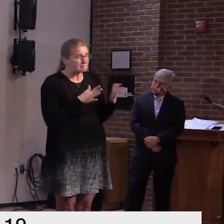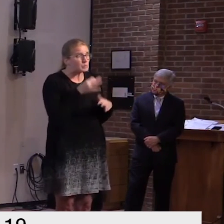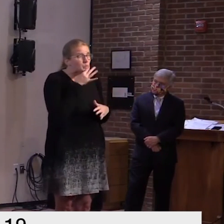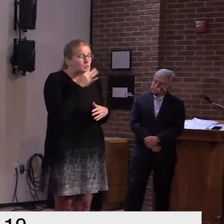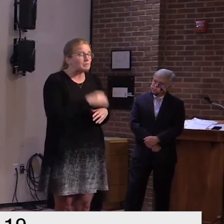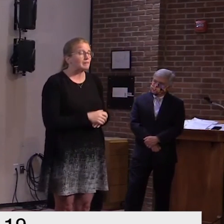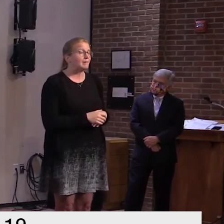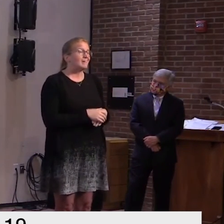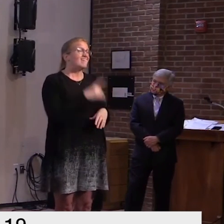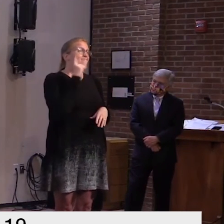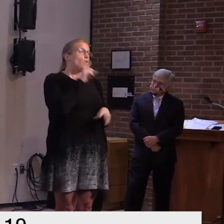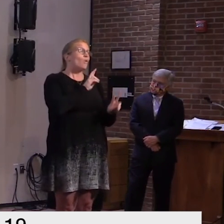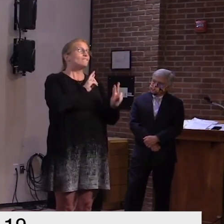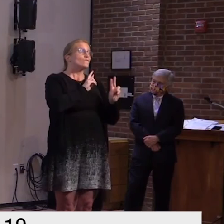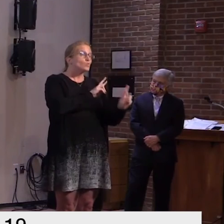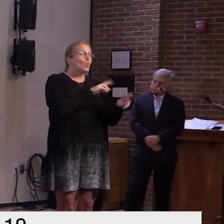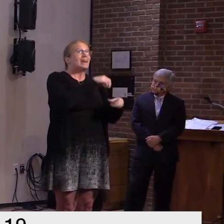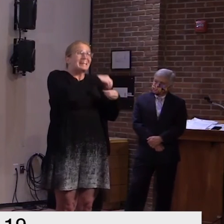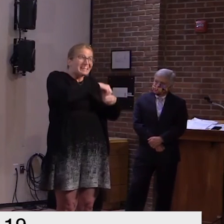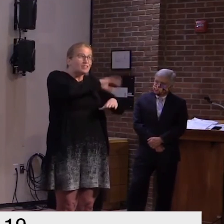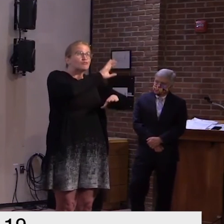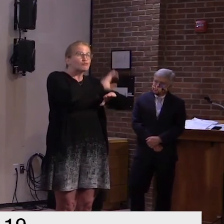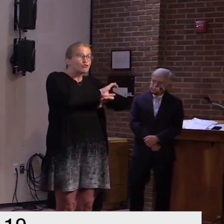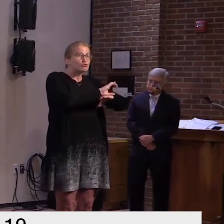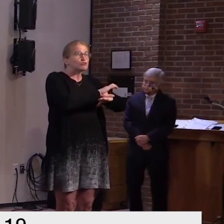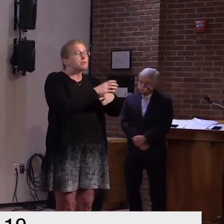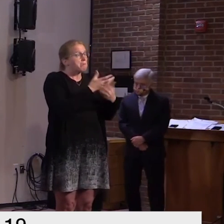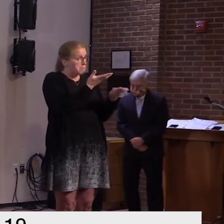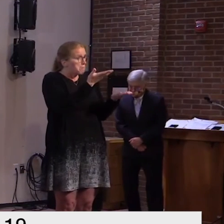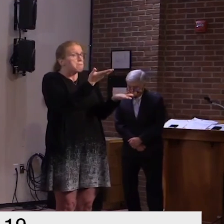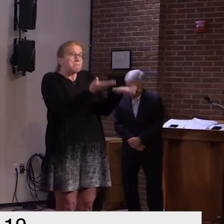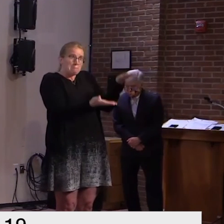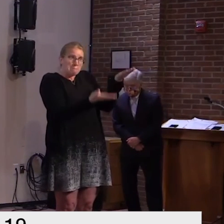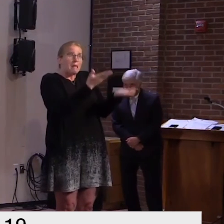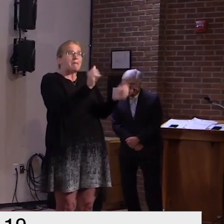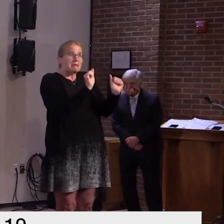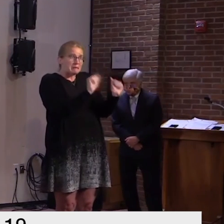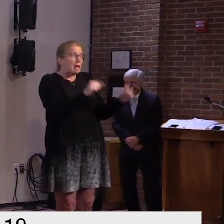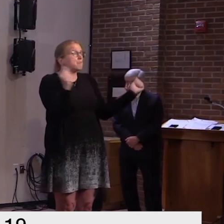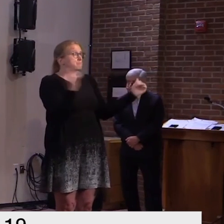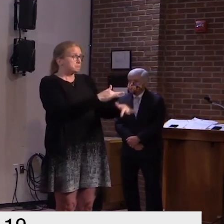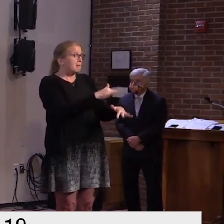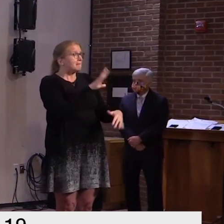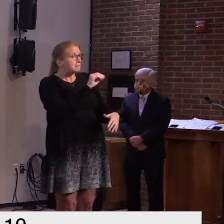of funerals if they're in churches i would say that you could have that service